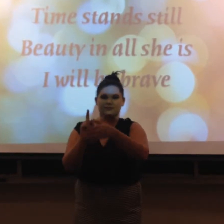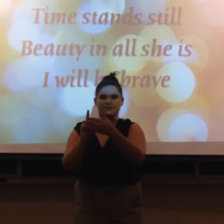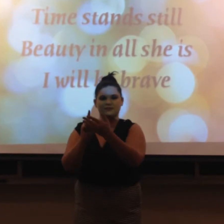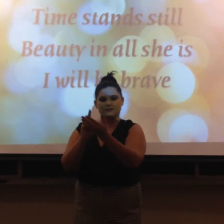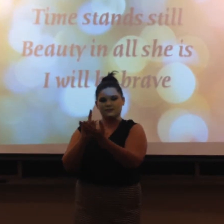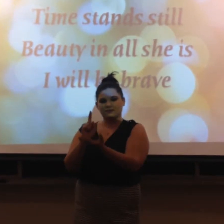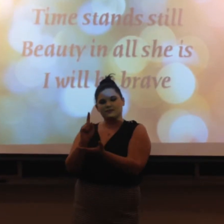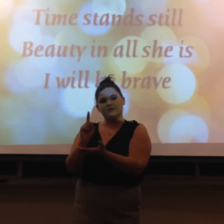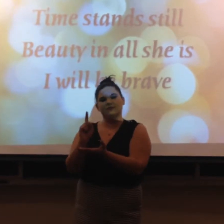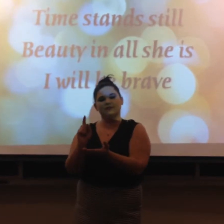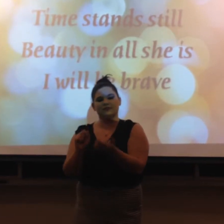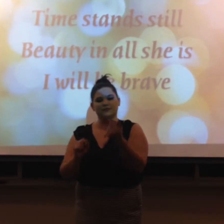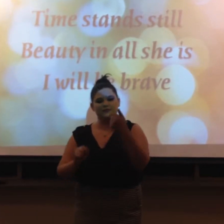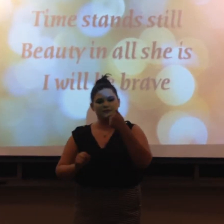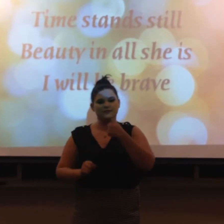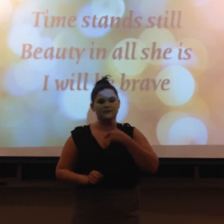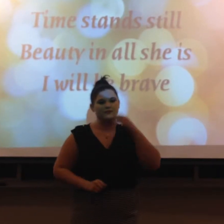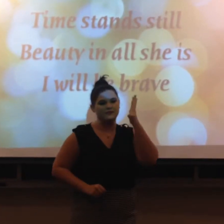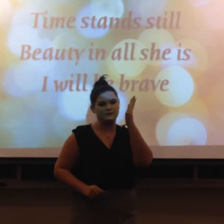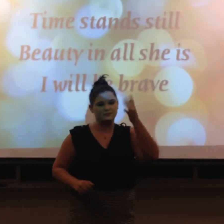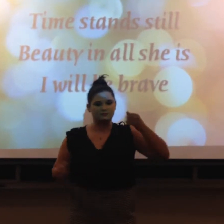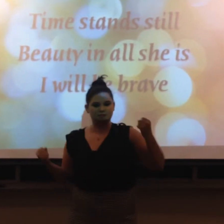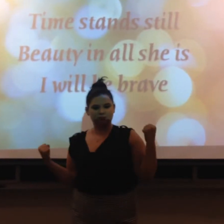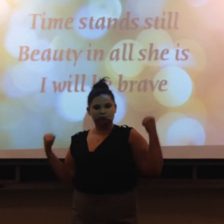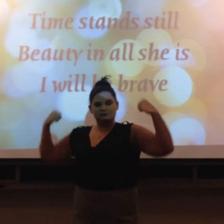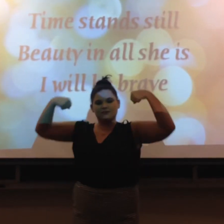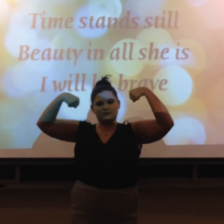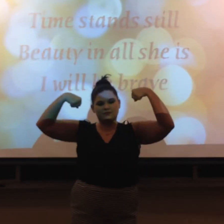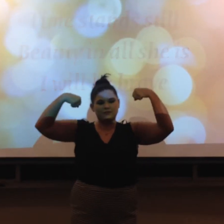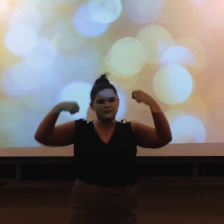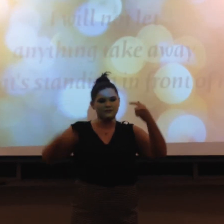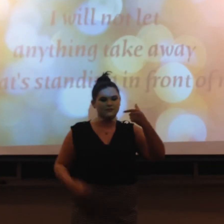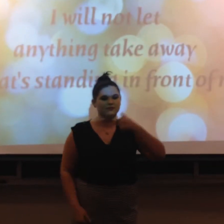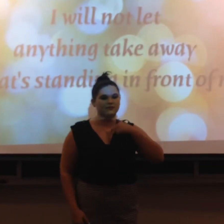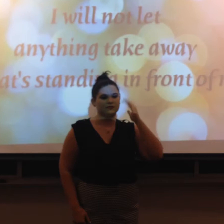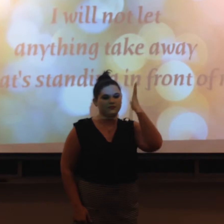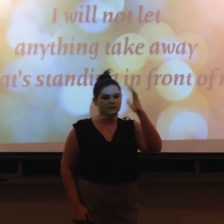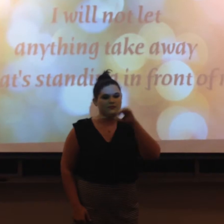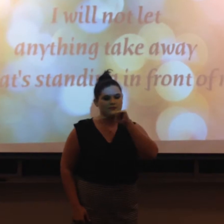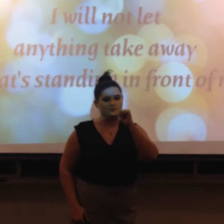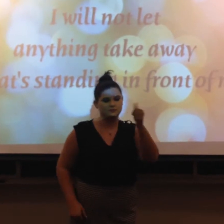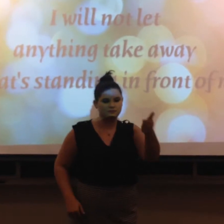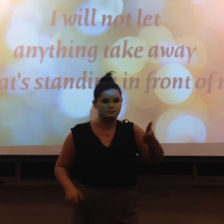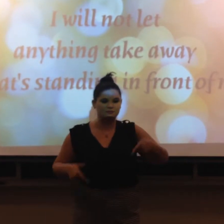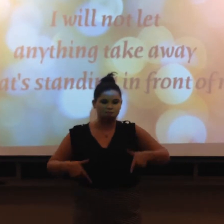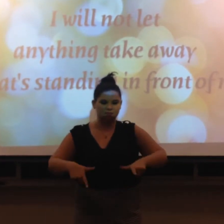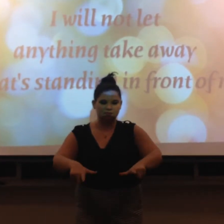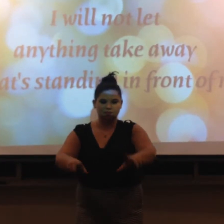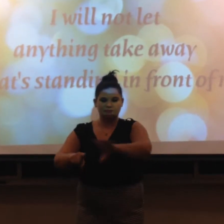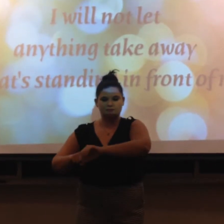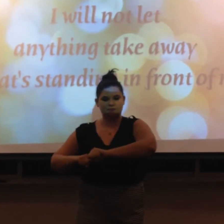is I will be brave I will not let